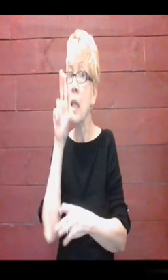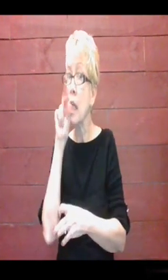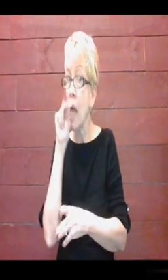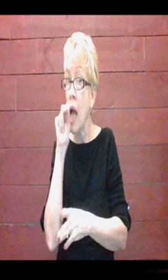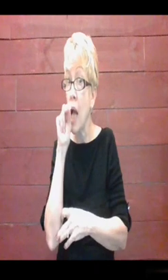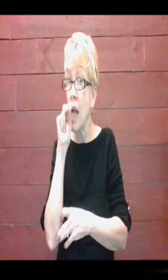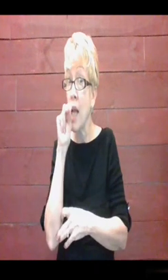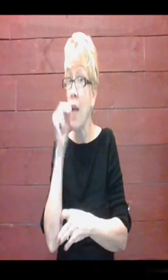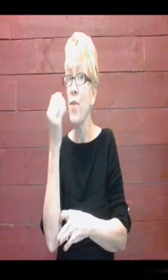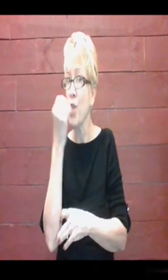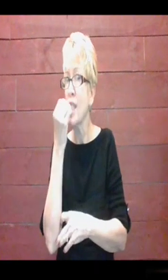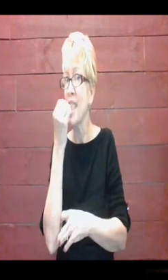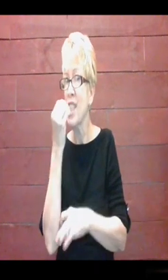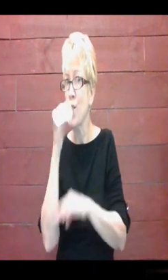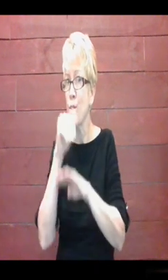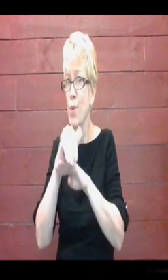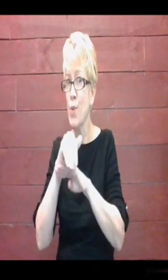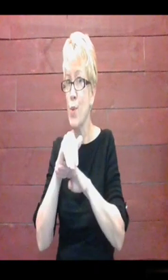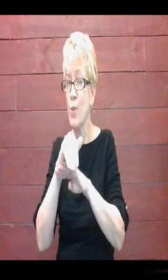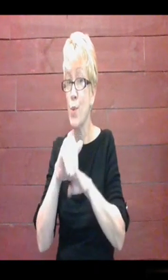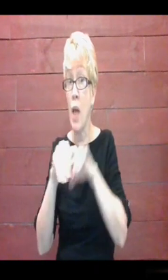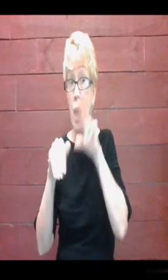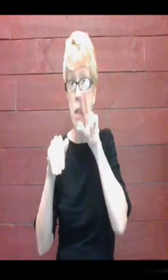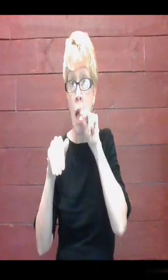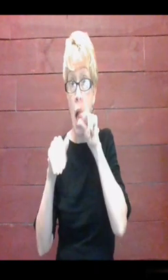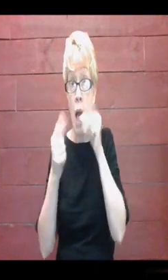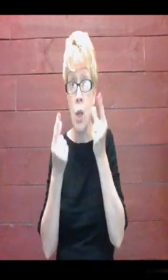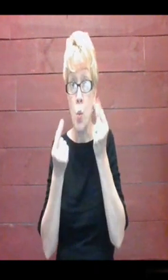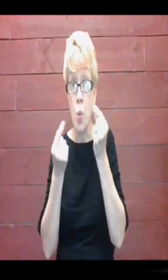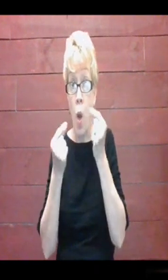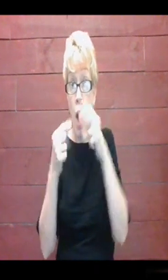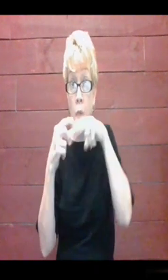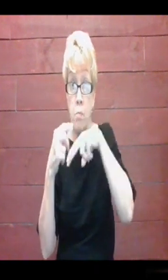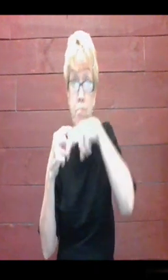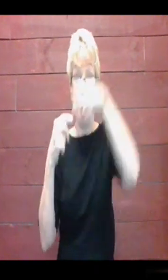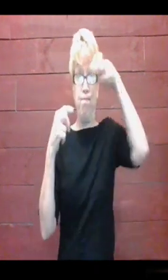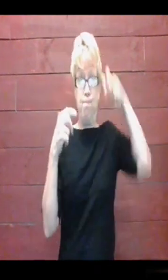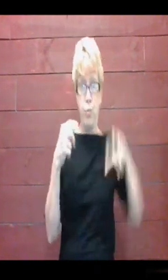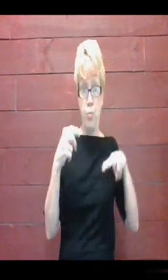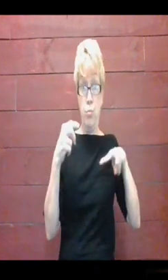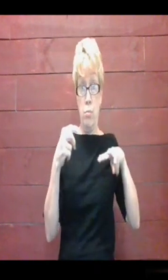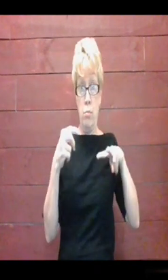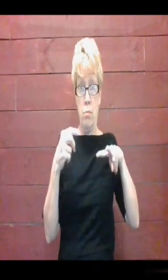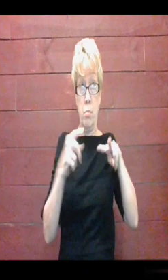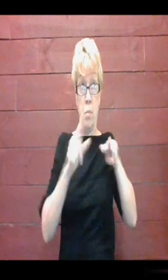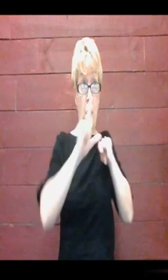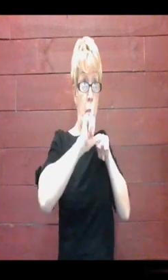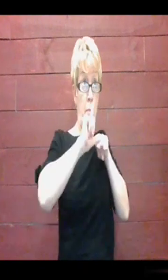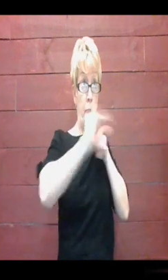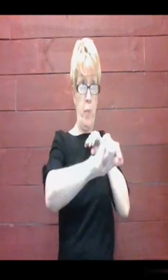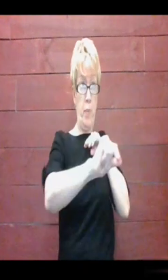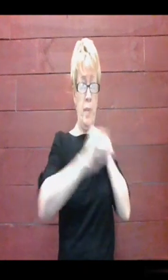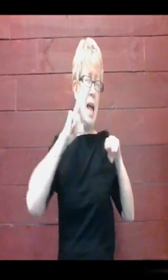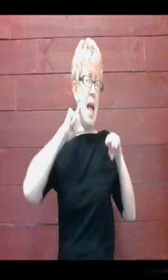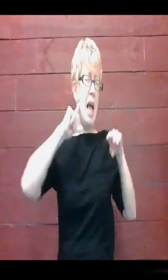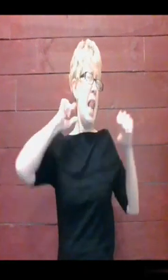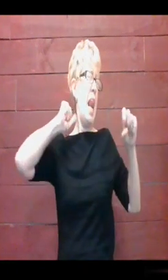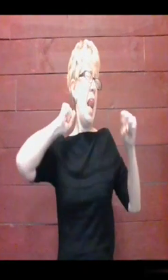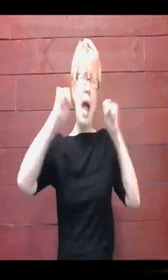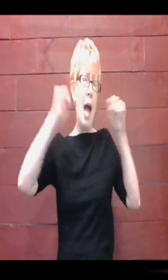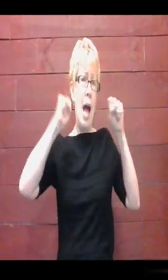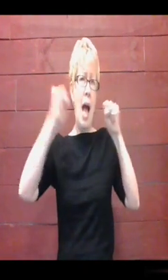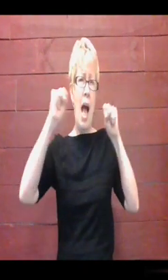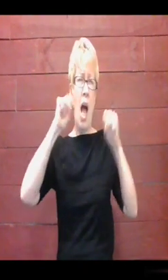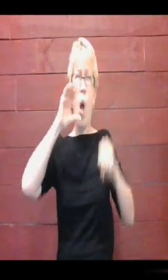have him for dinner. Ducky Lucky jumped back just in time to get away. He let out a loud